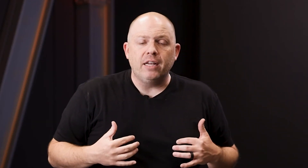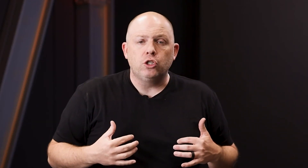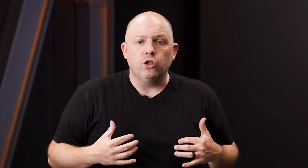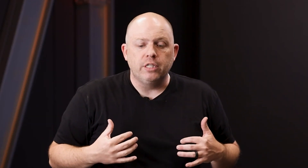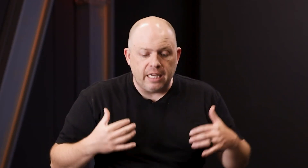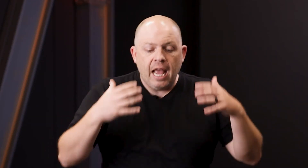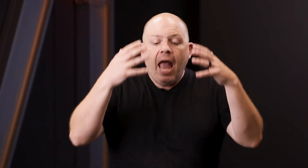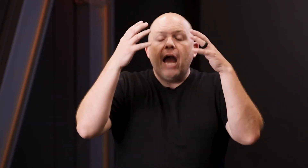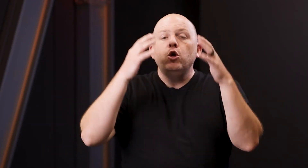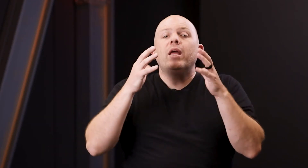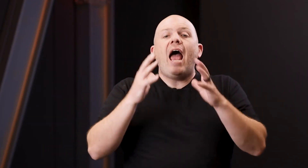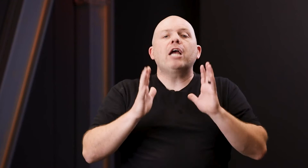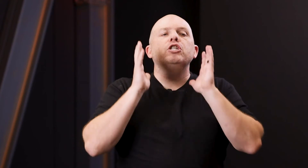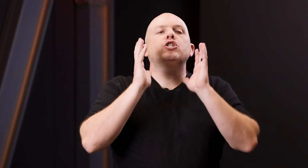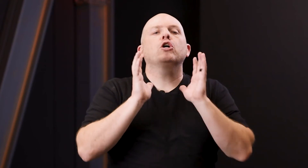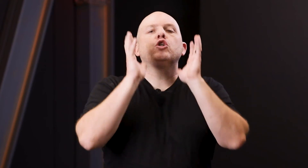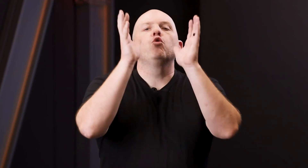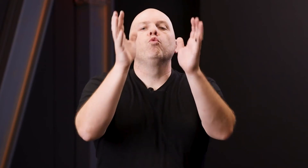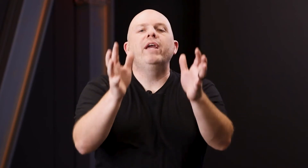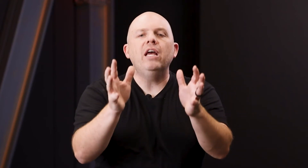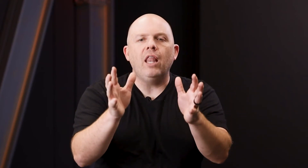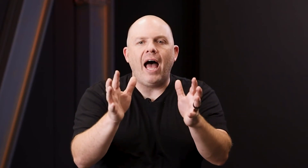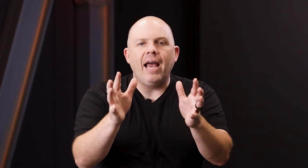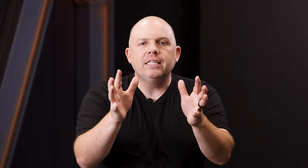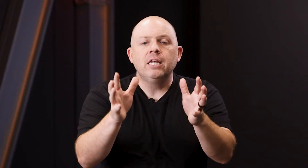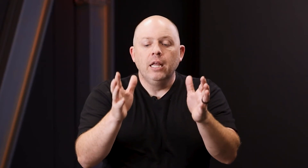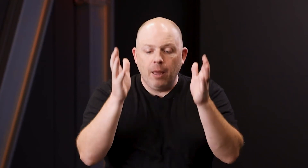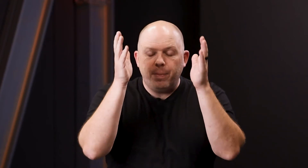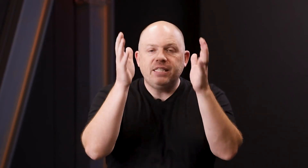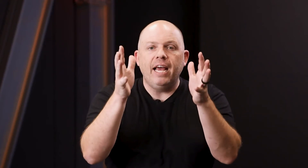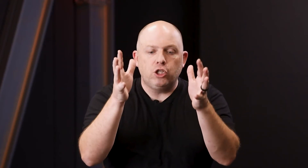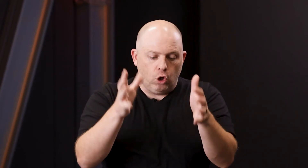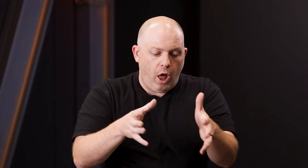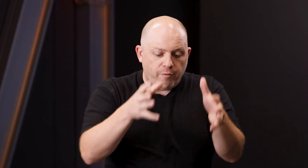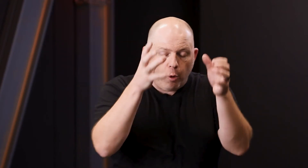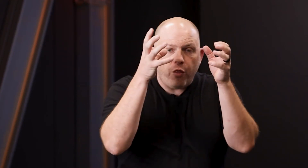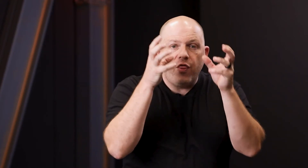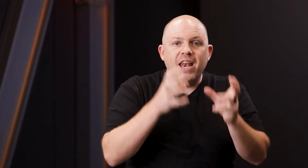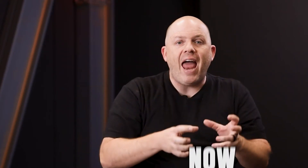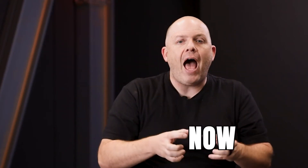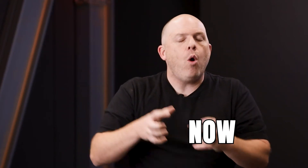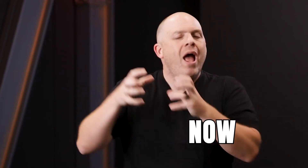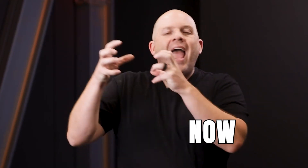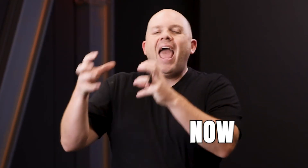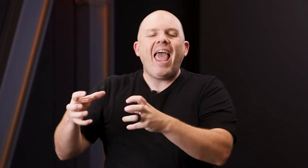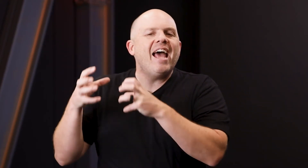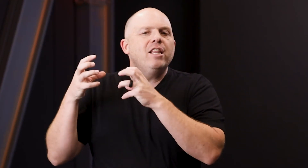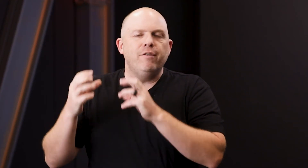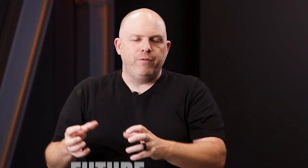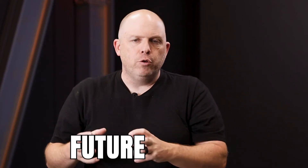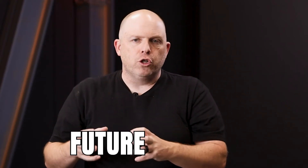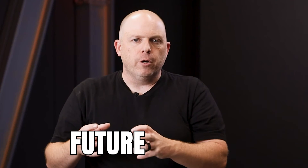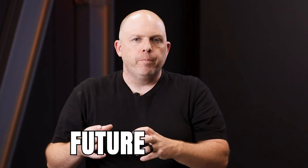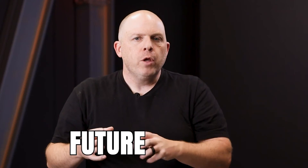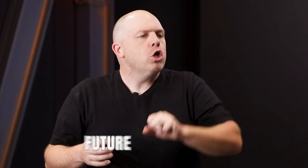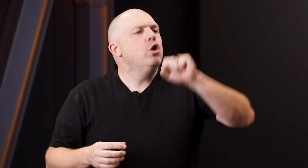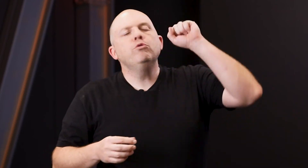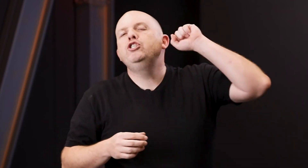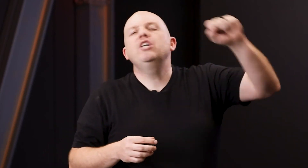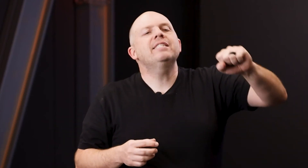uncertainty and you can actually start to realize the potential of both the now and the future. You don't just